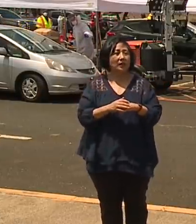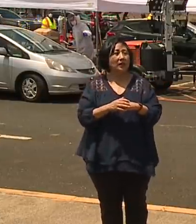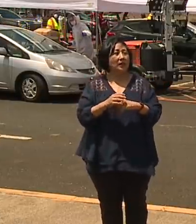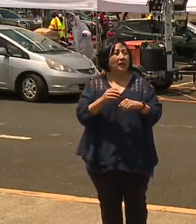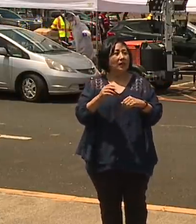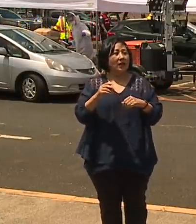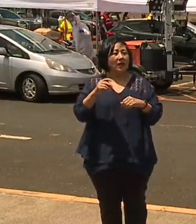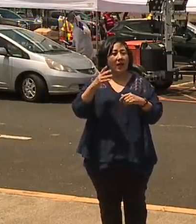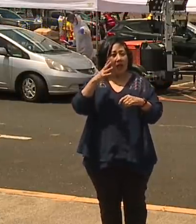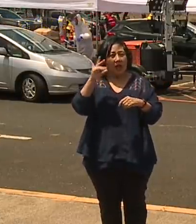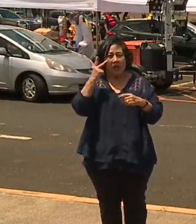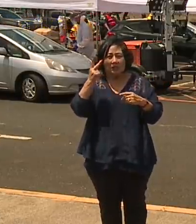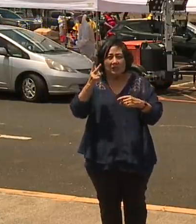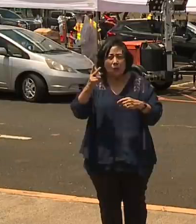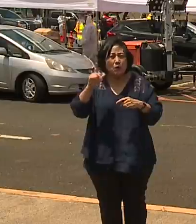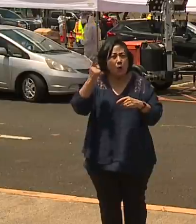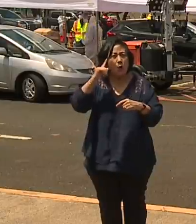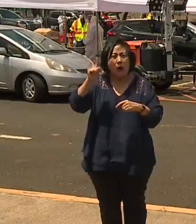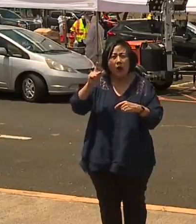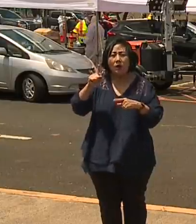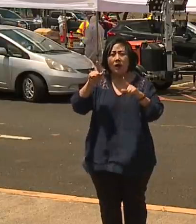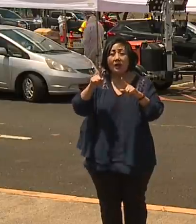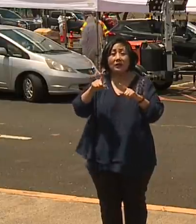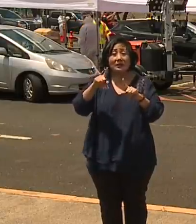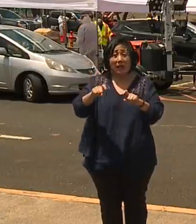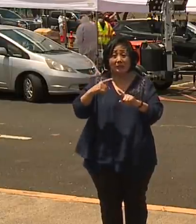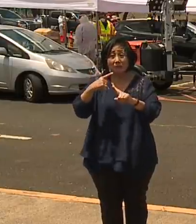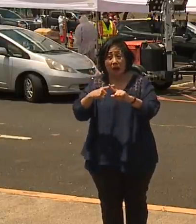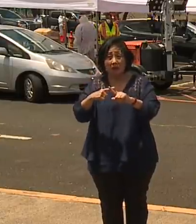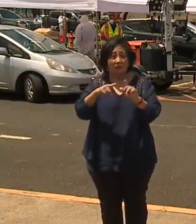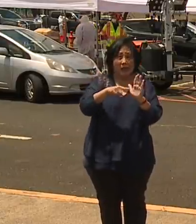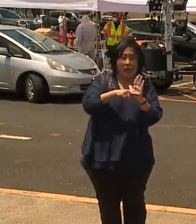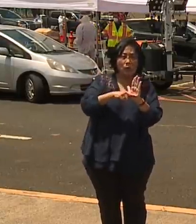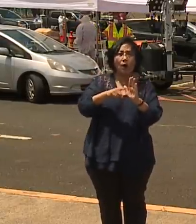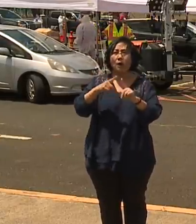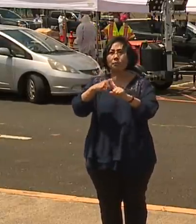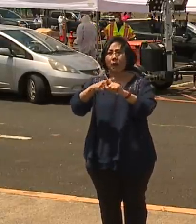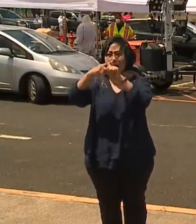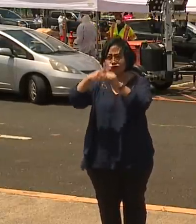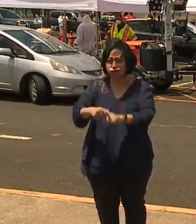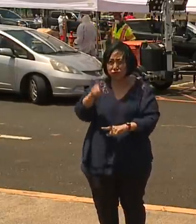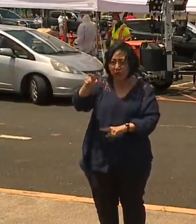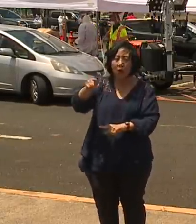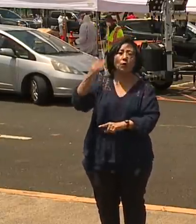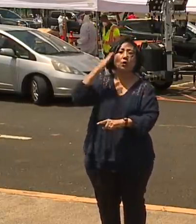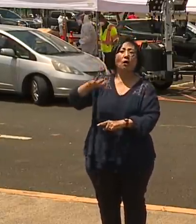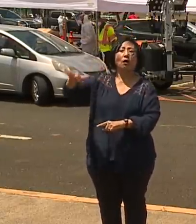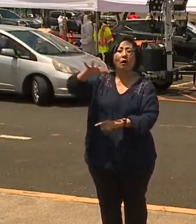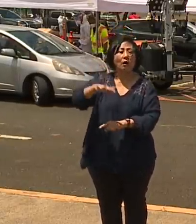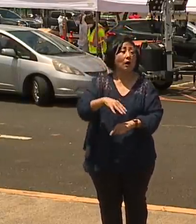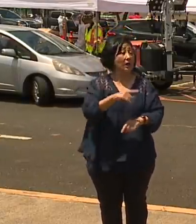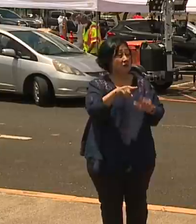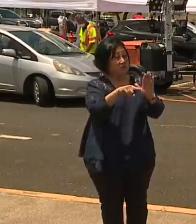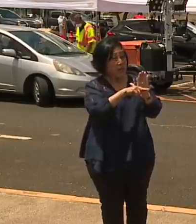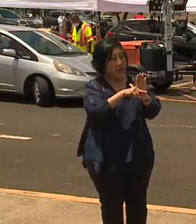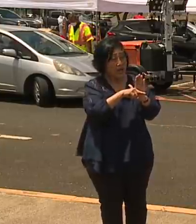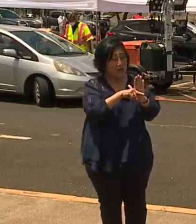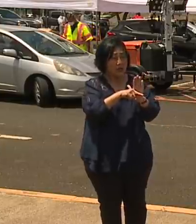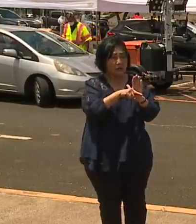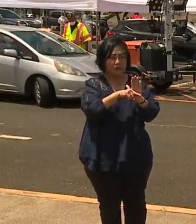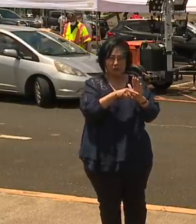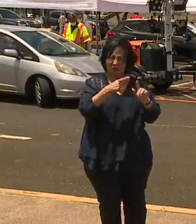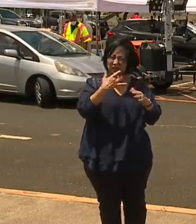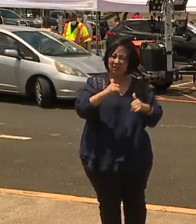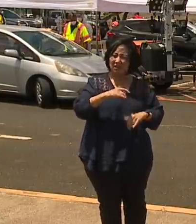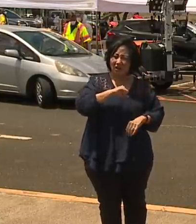on where the virus is spreading. If you test positive, listen to your health provider. If you test negative and you have symptoms, that still